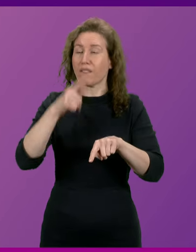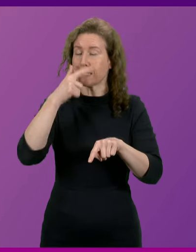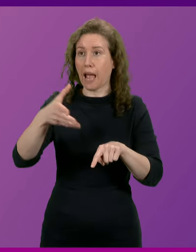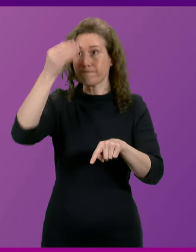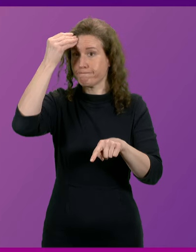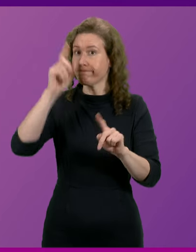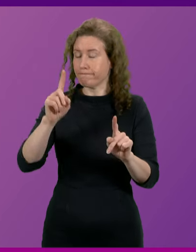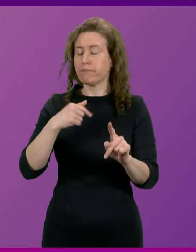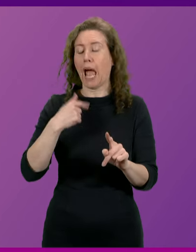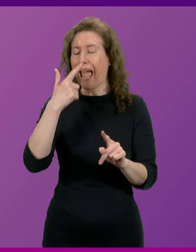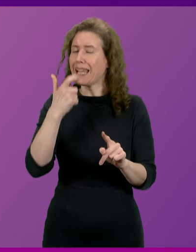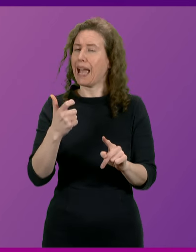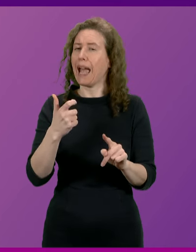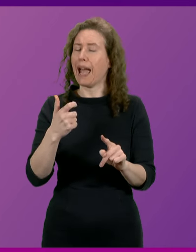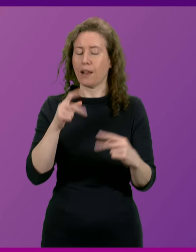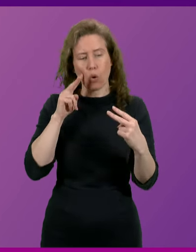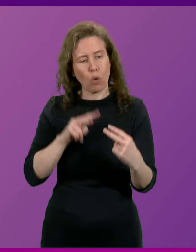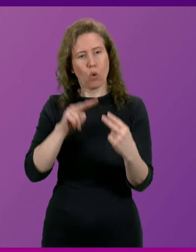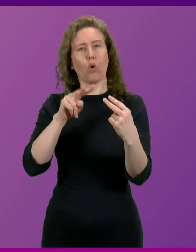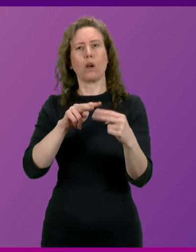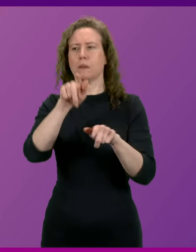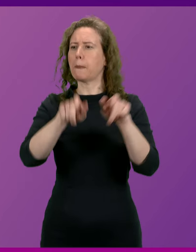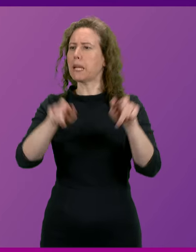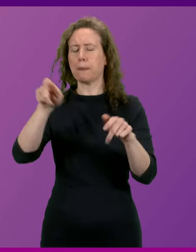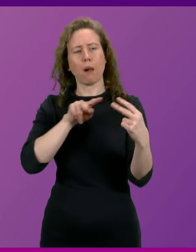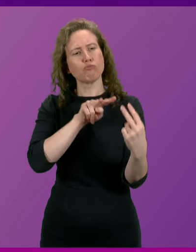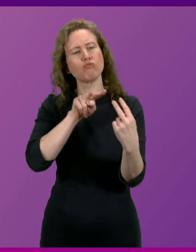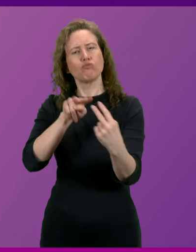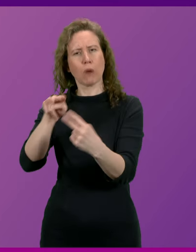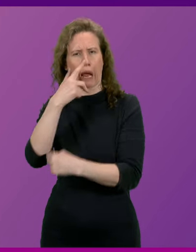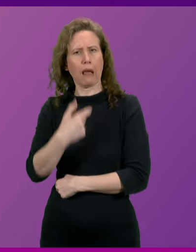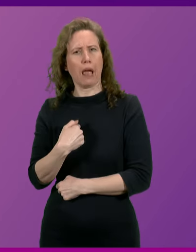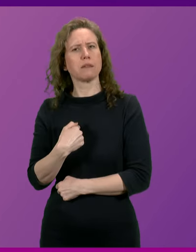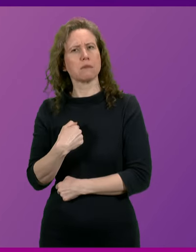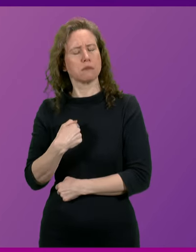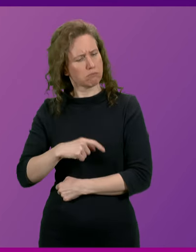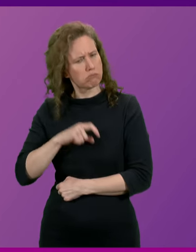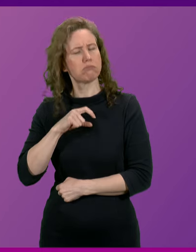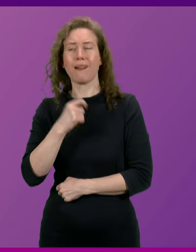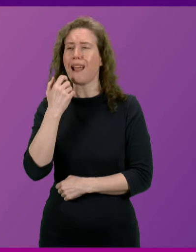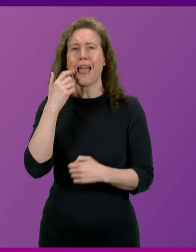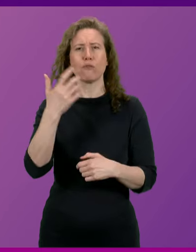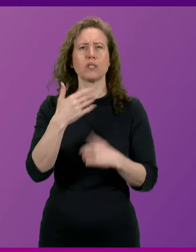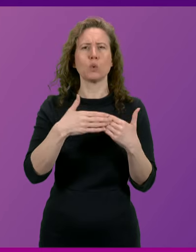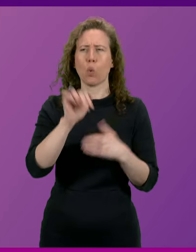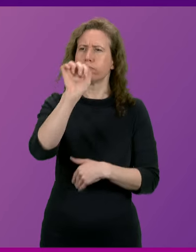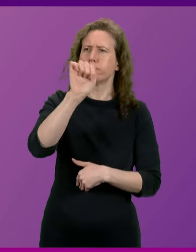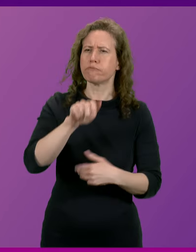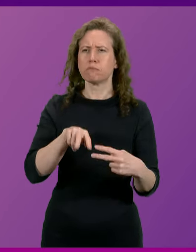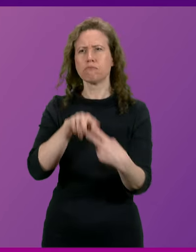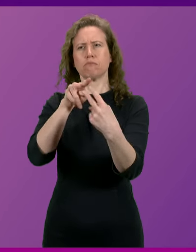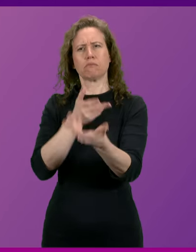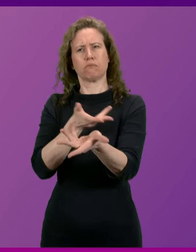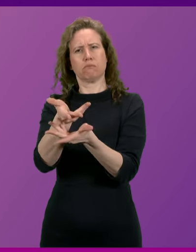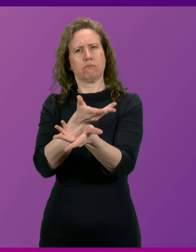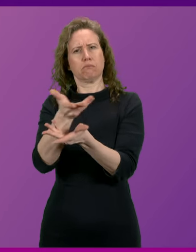I'll be able to look in the eyes, whites of the eyes of the people of Scotland, on every doorstep in the country, and I